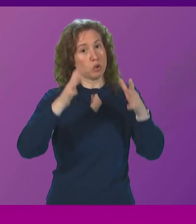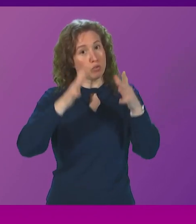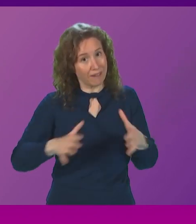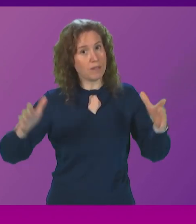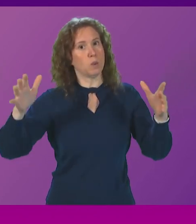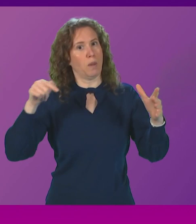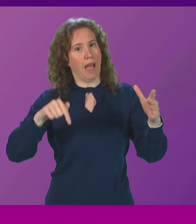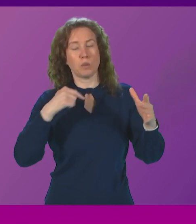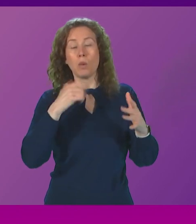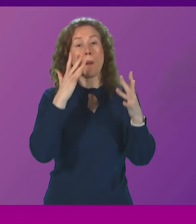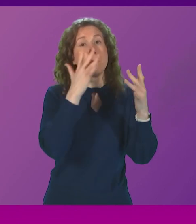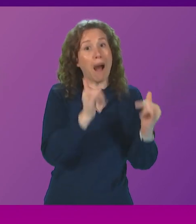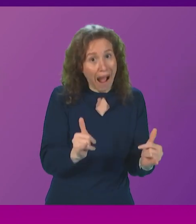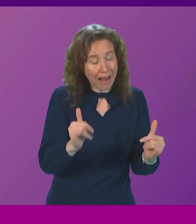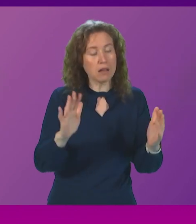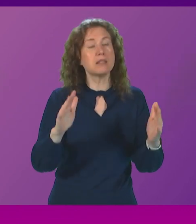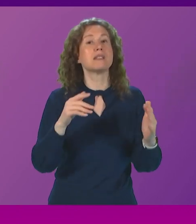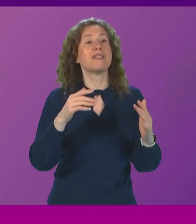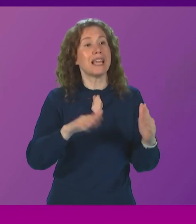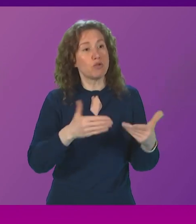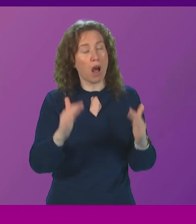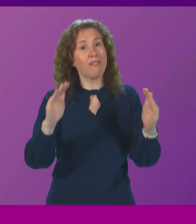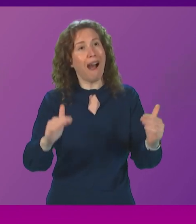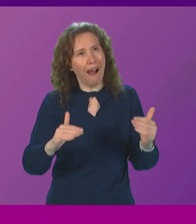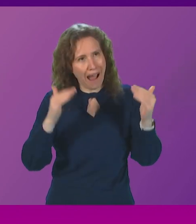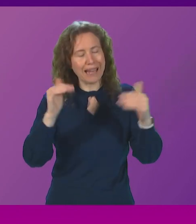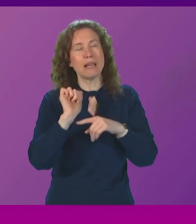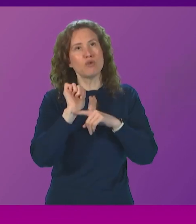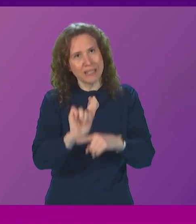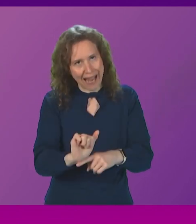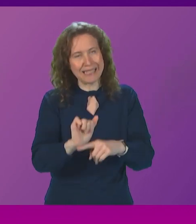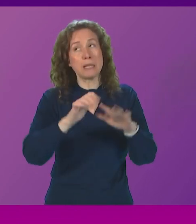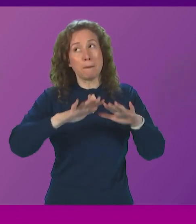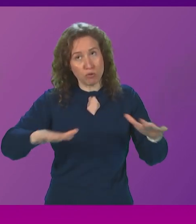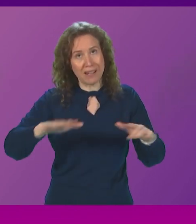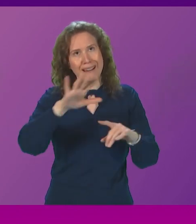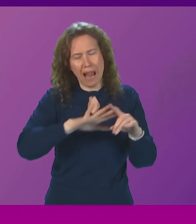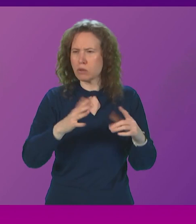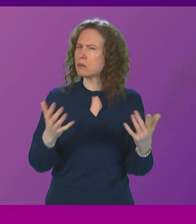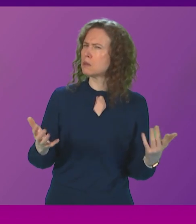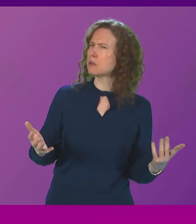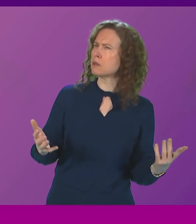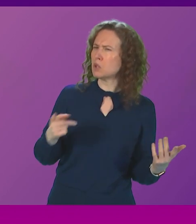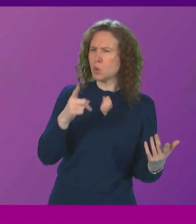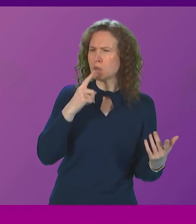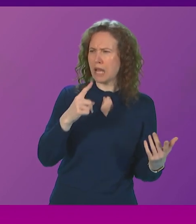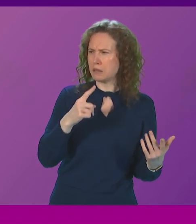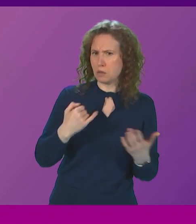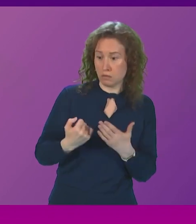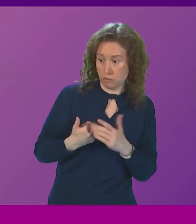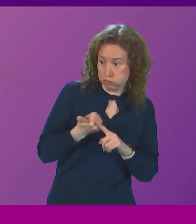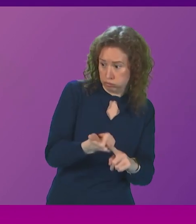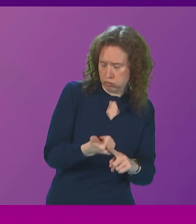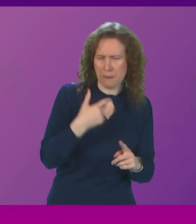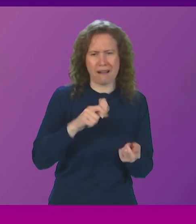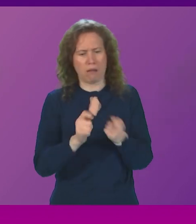pilot the introduction of highly protected marine areas. So now they're saying they're four pilots, presiding officer. That was a very, very